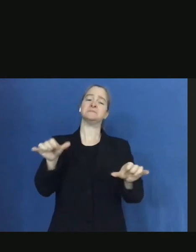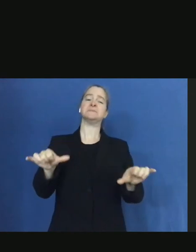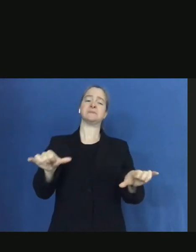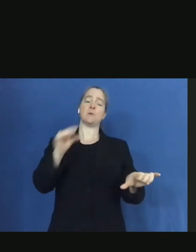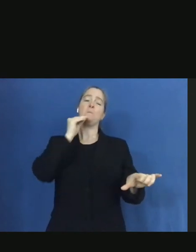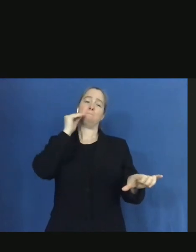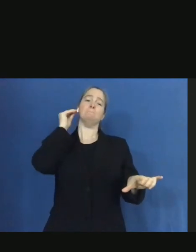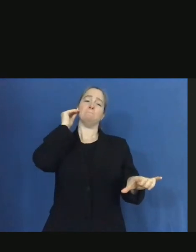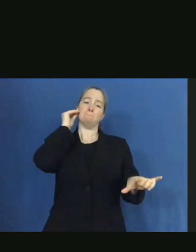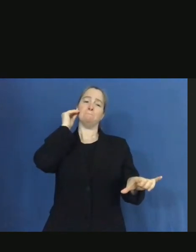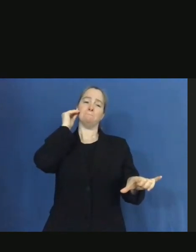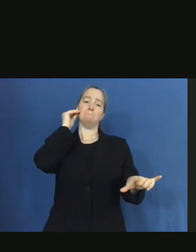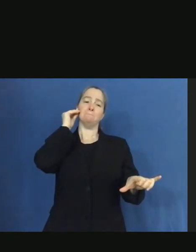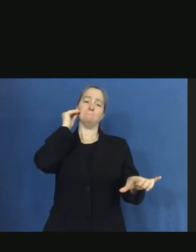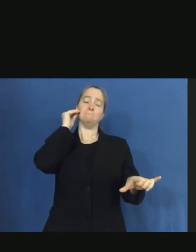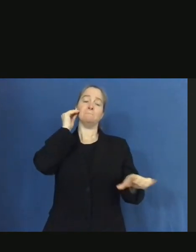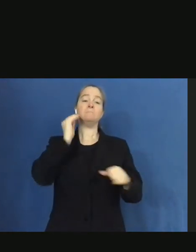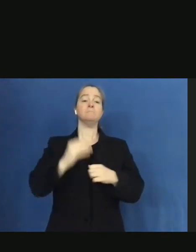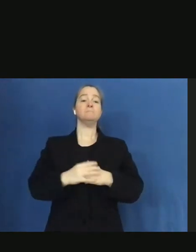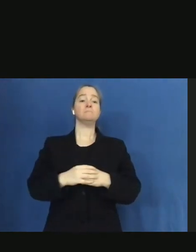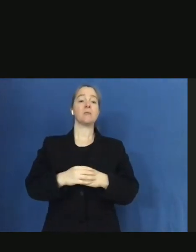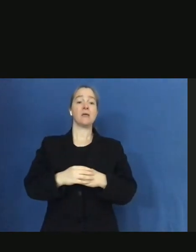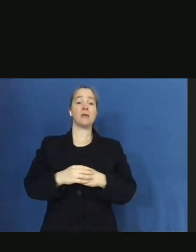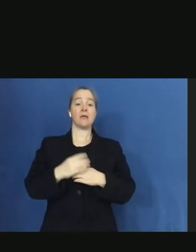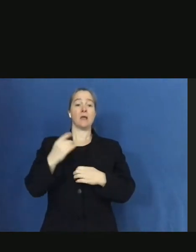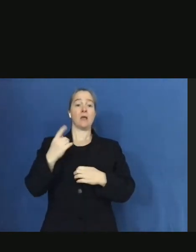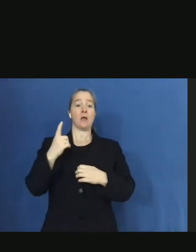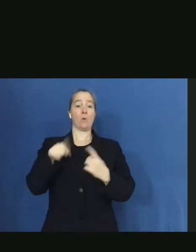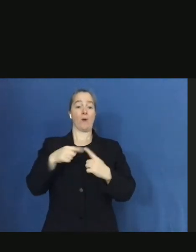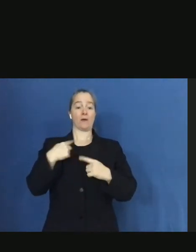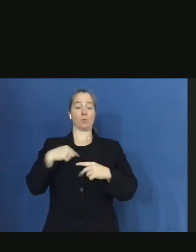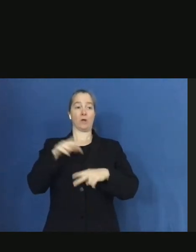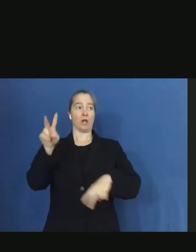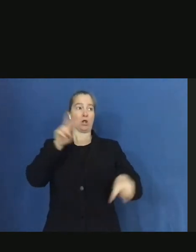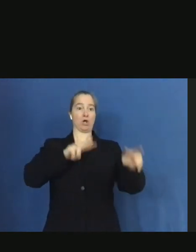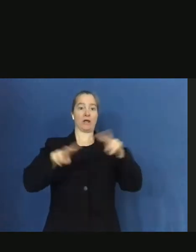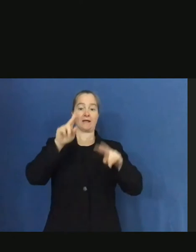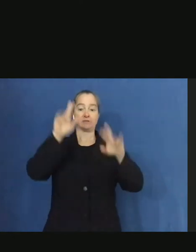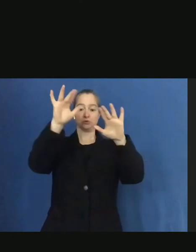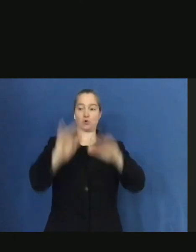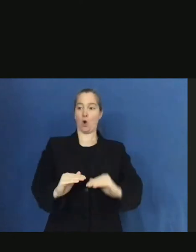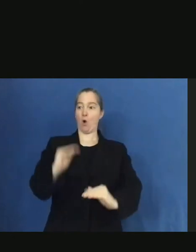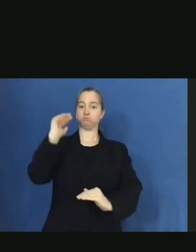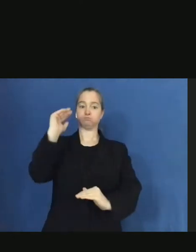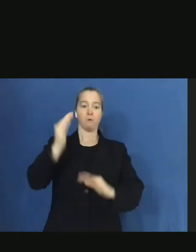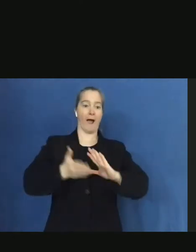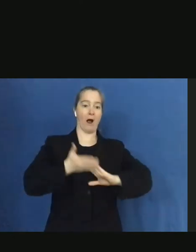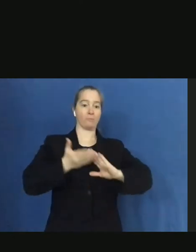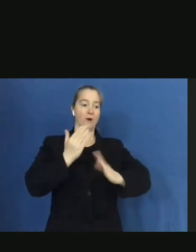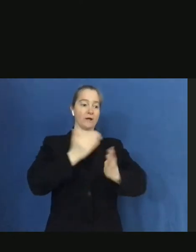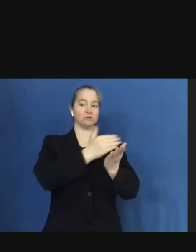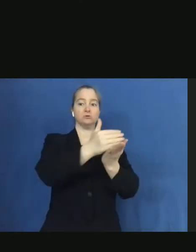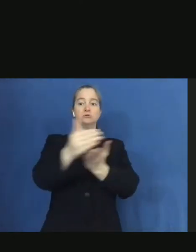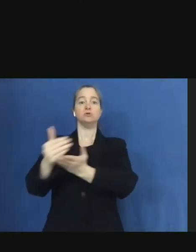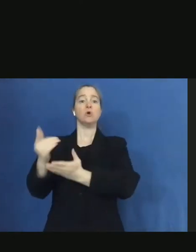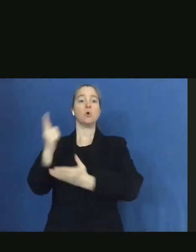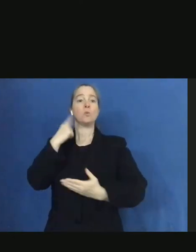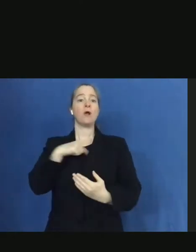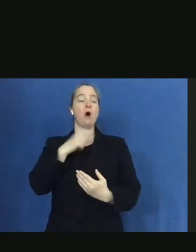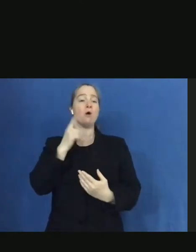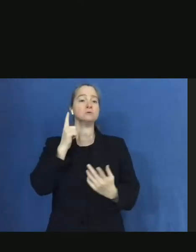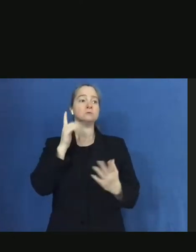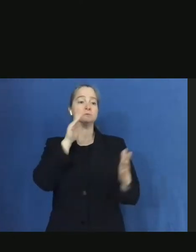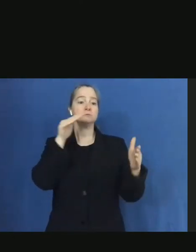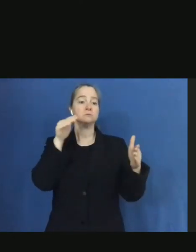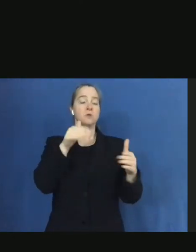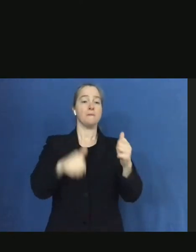Now, when we look at storm operations, we always prioritize our higher traffic routes so that vehicles that must travel do so as safely